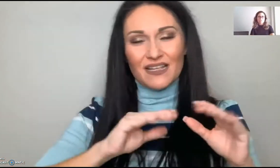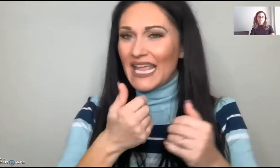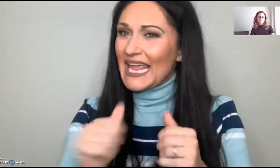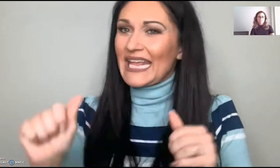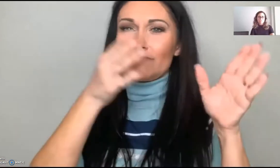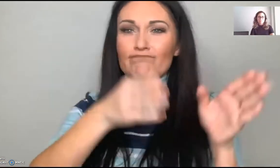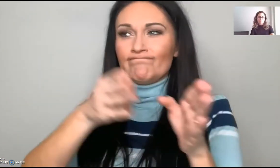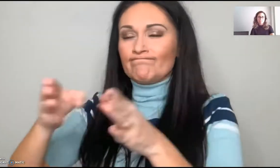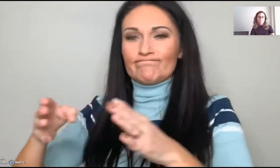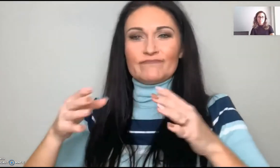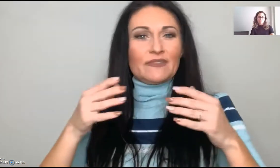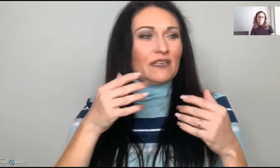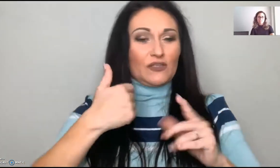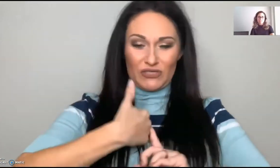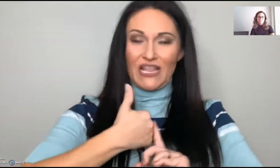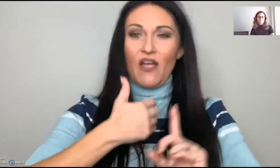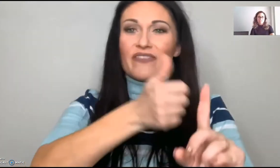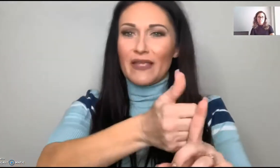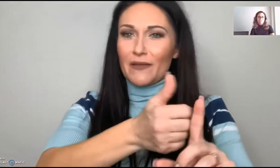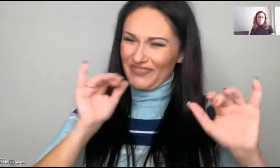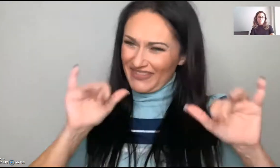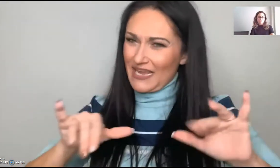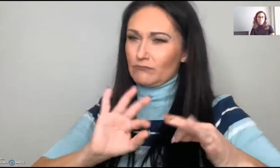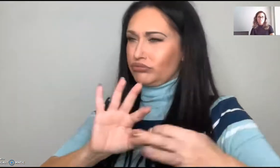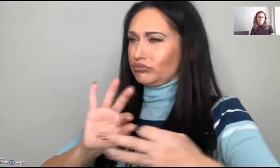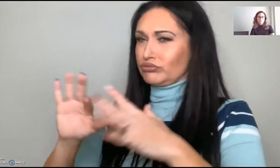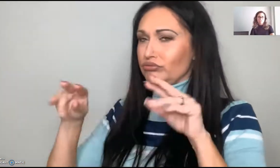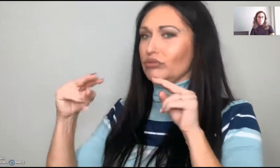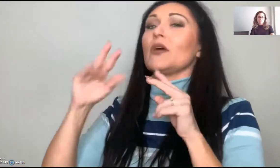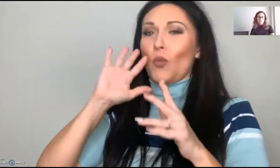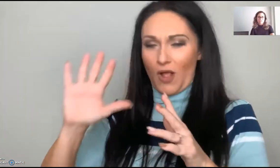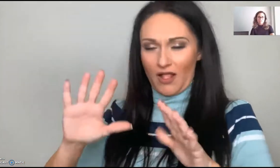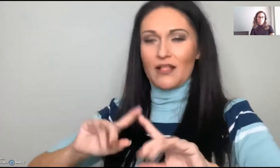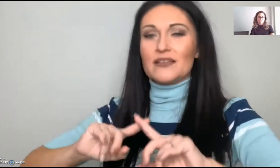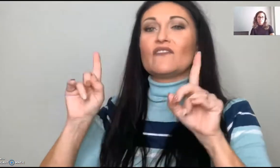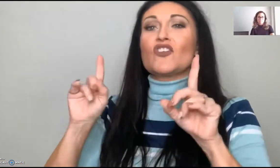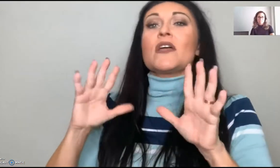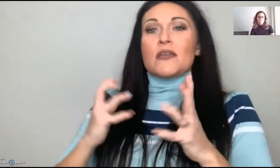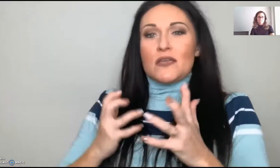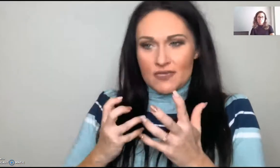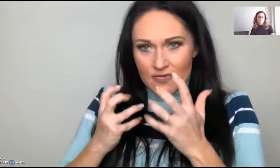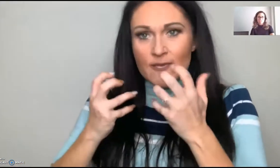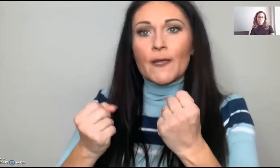that hurt from the past and just plan for yourself and making good relationships.